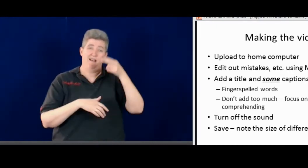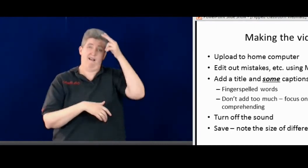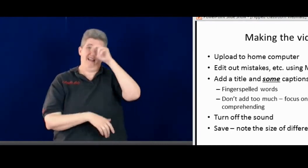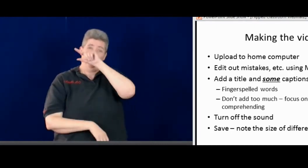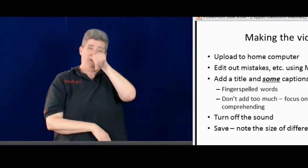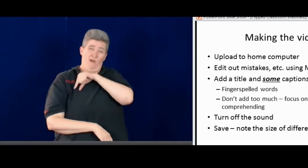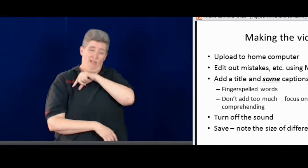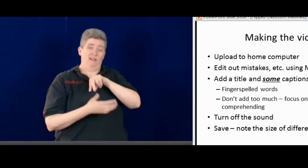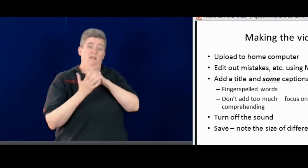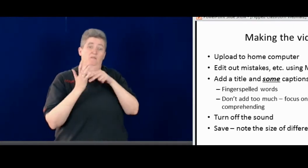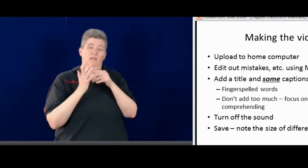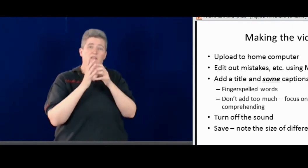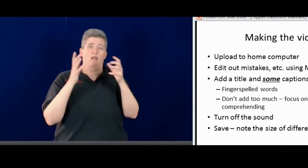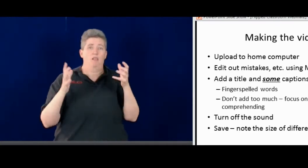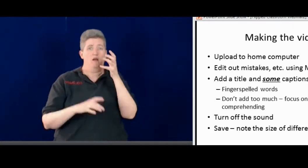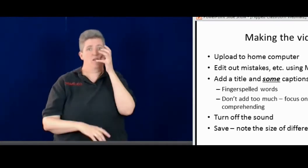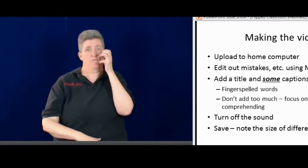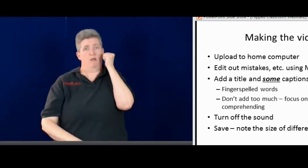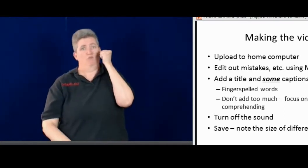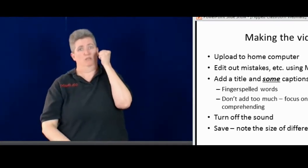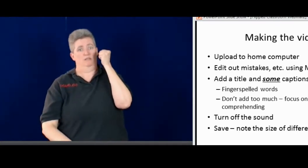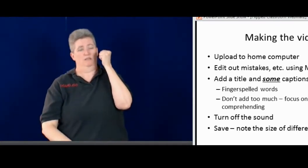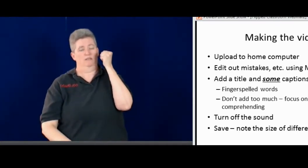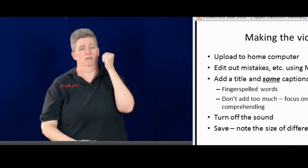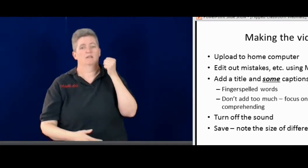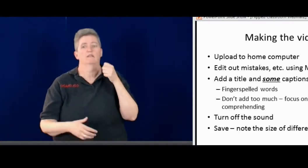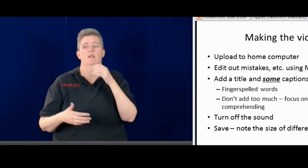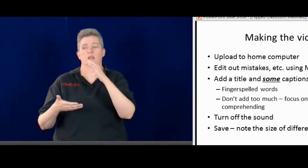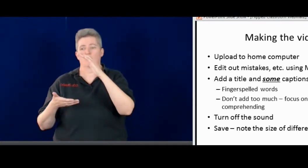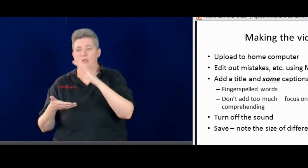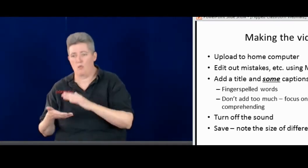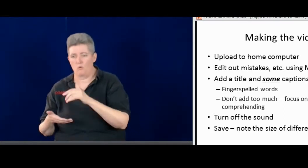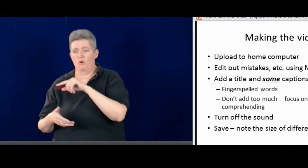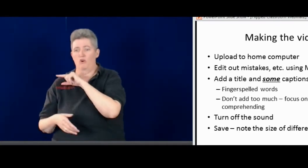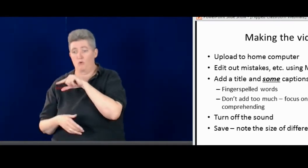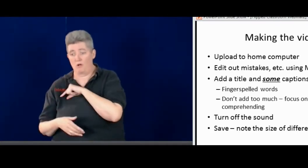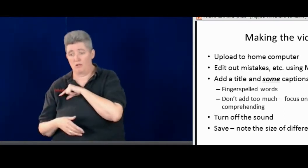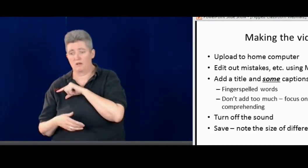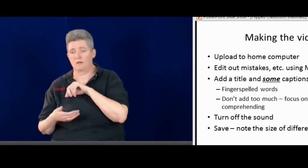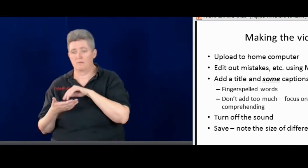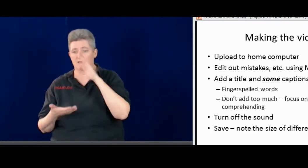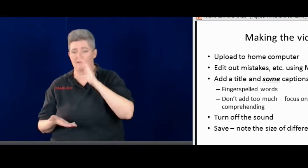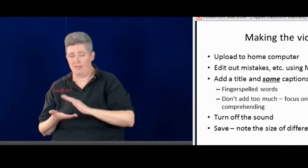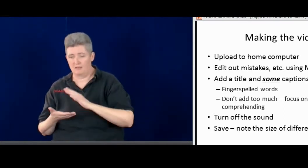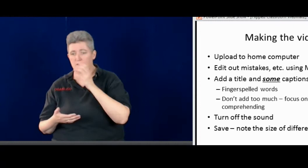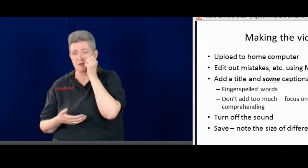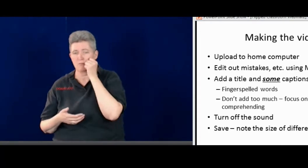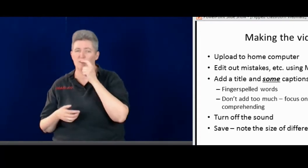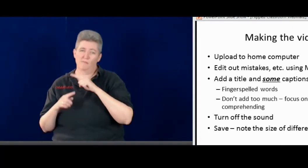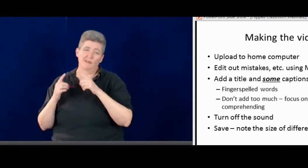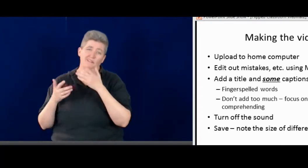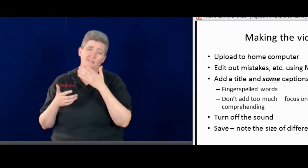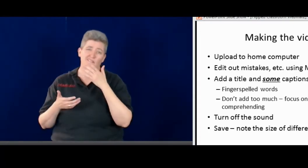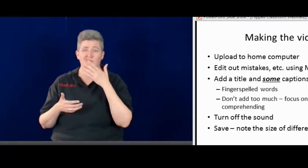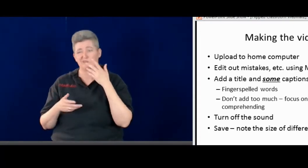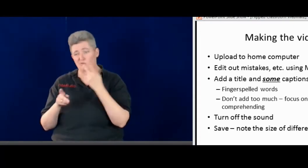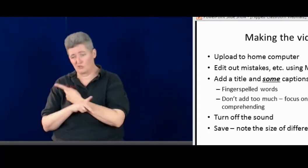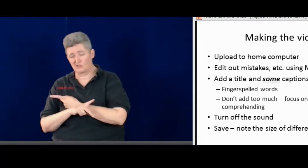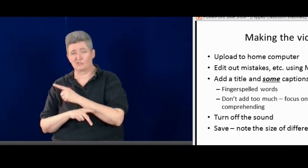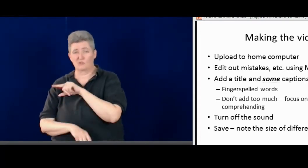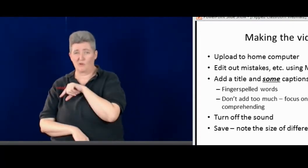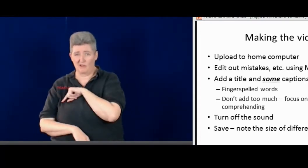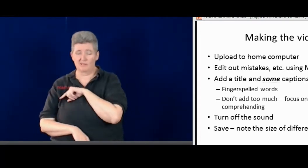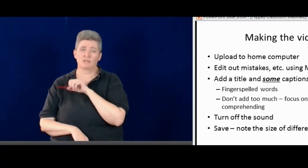reasons. There's different ways to do that. And high quality means a lot of memory. Low